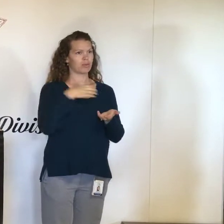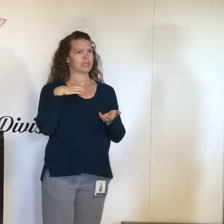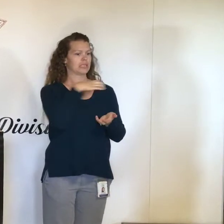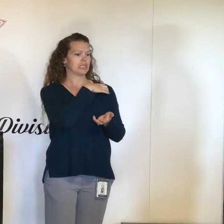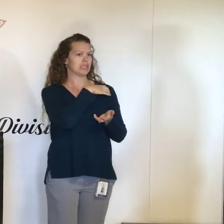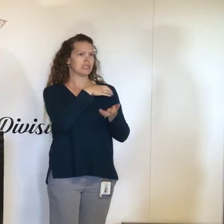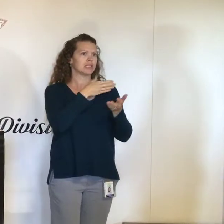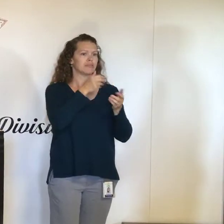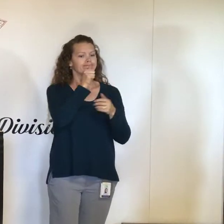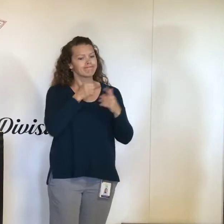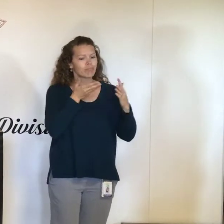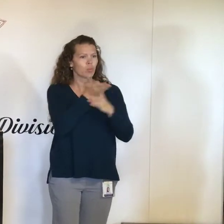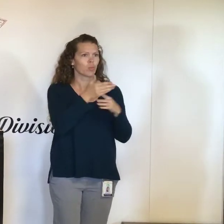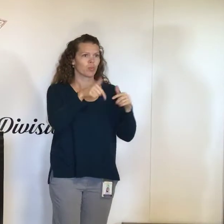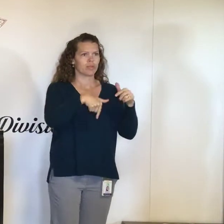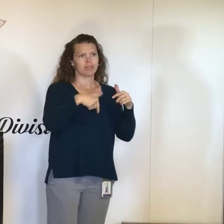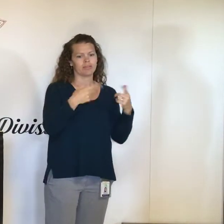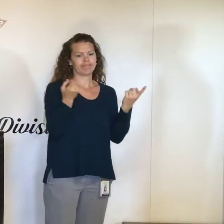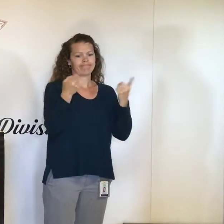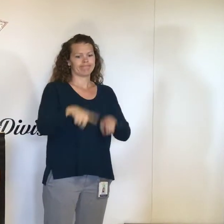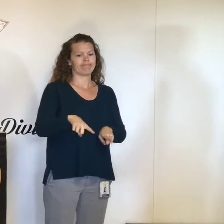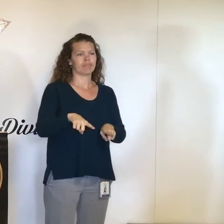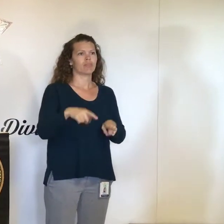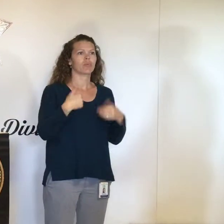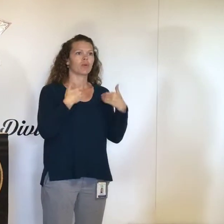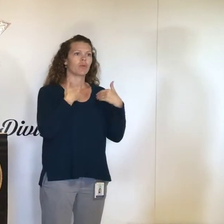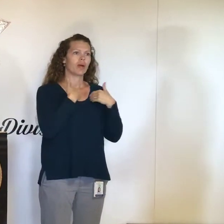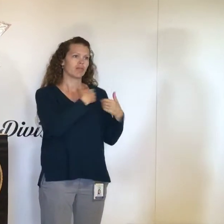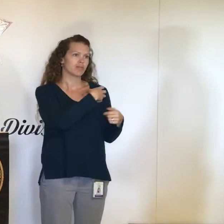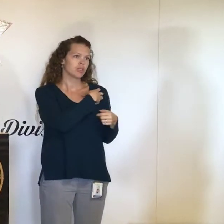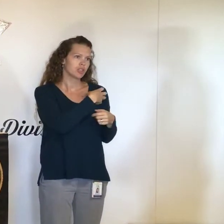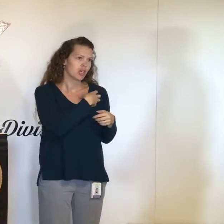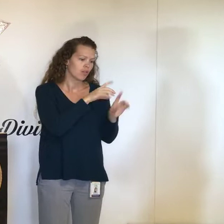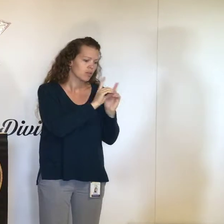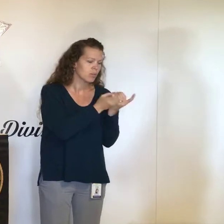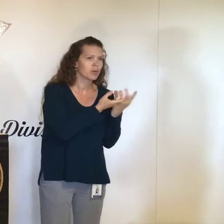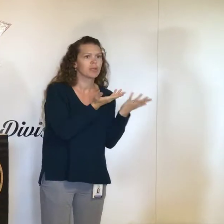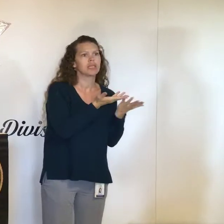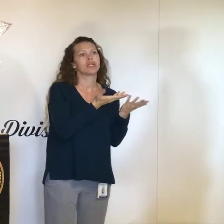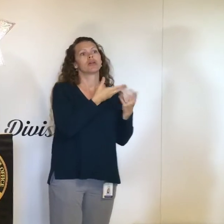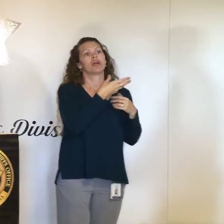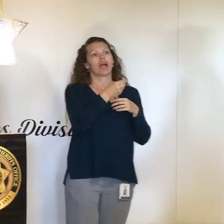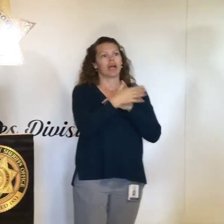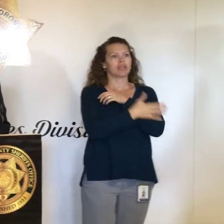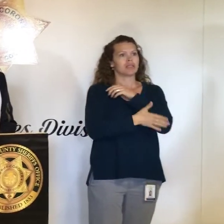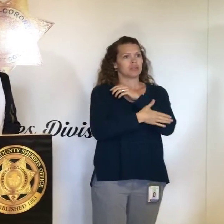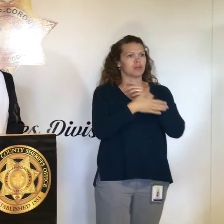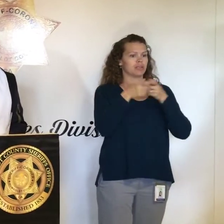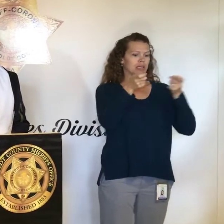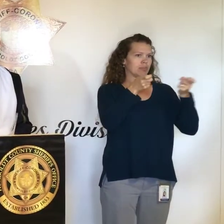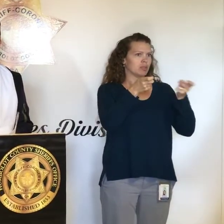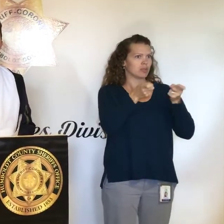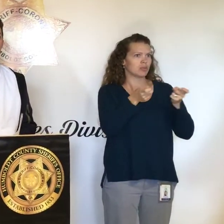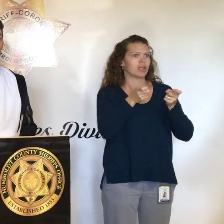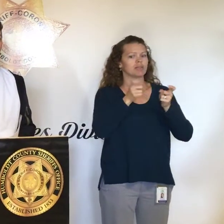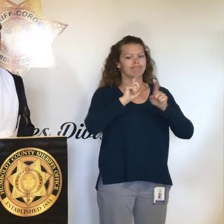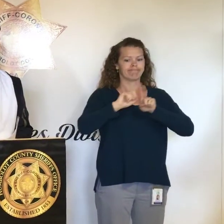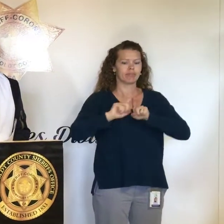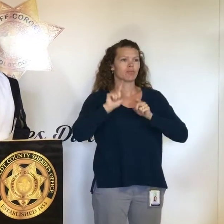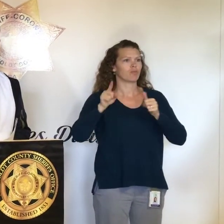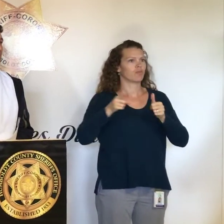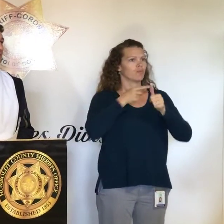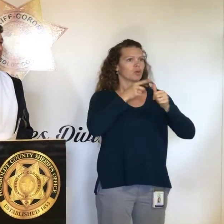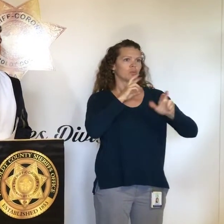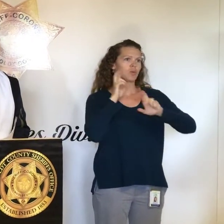Consul here, have Dr. Baird, Andy Nielsen, Attorney Administrative Officer, and other first responders here to